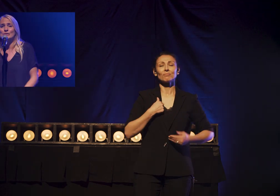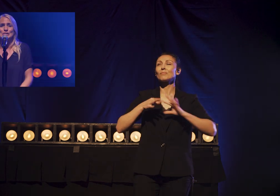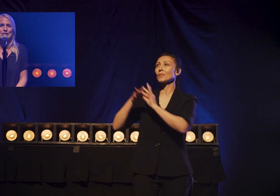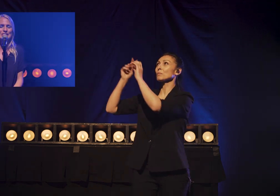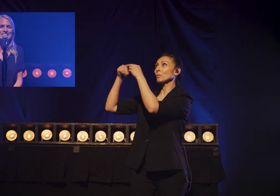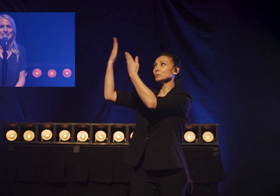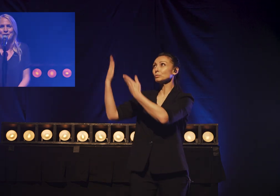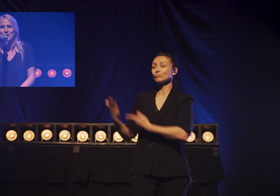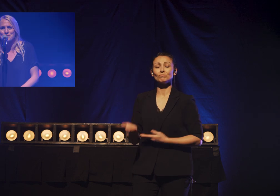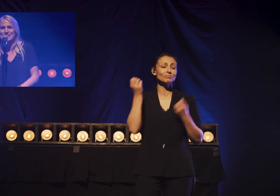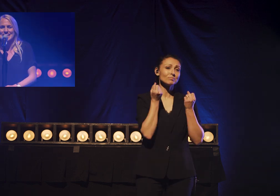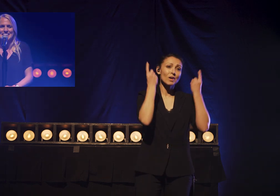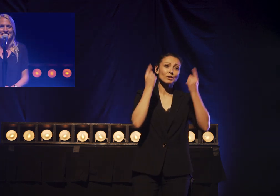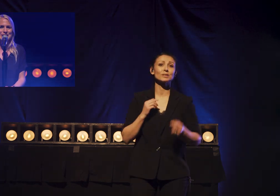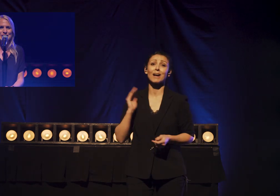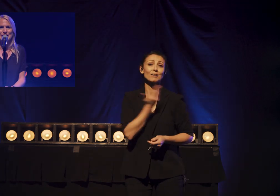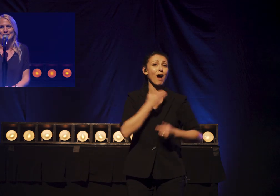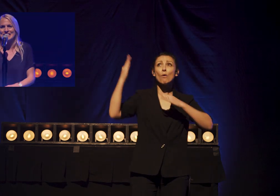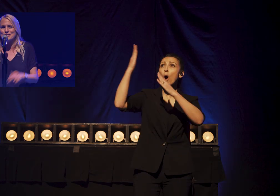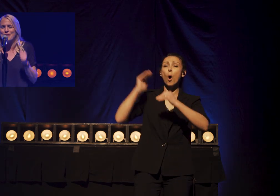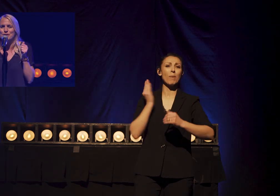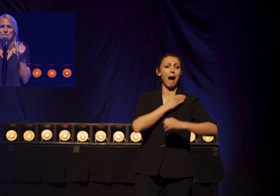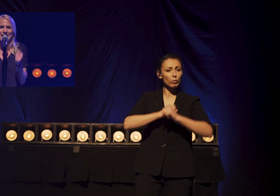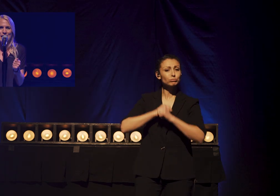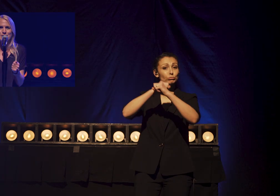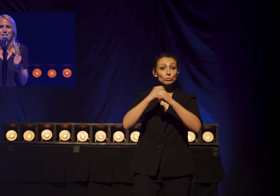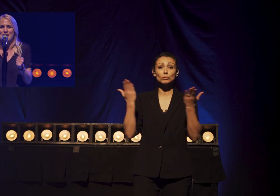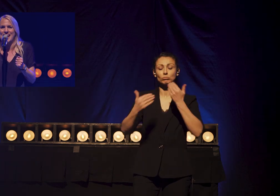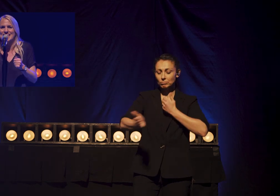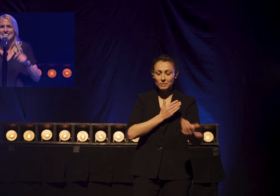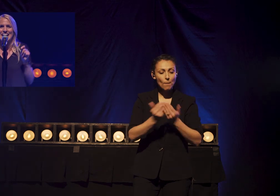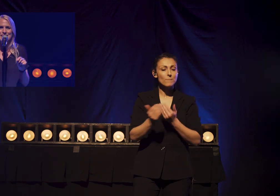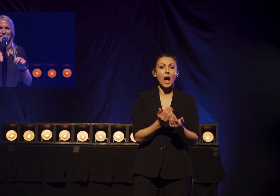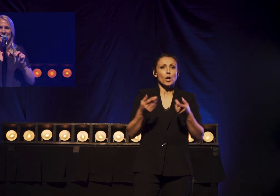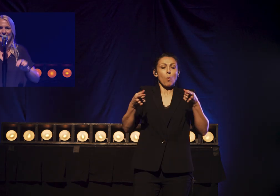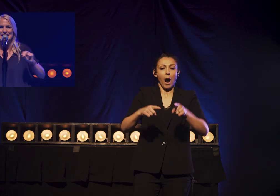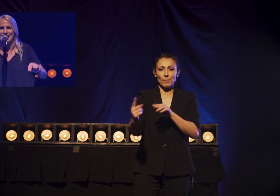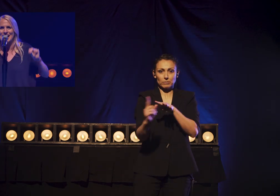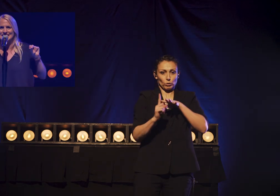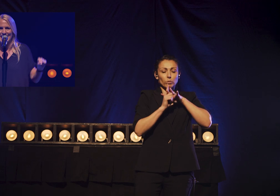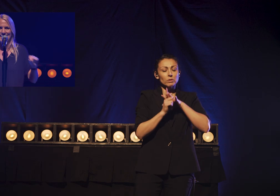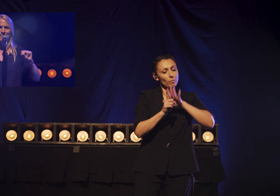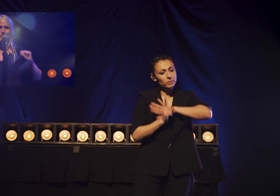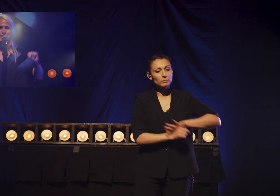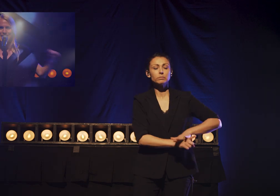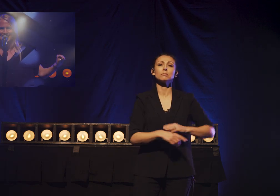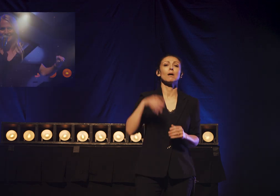Church, this is our hope and this is our security that no matter what comes our way, the enemy cannot take from us.